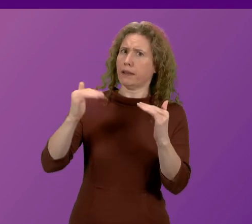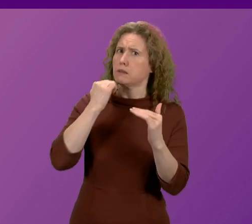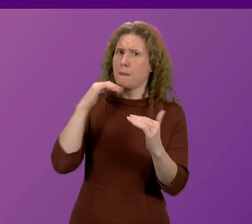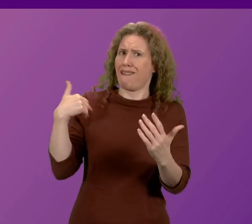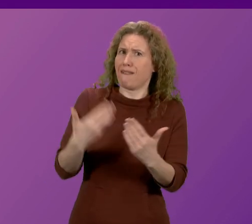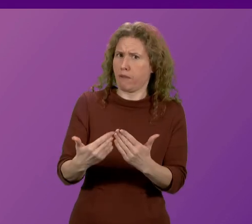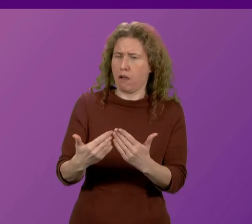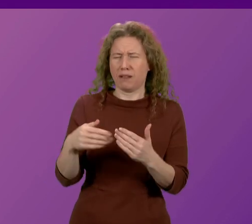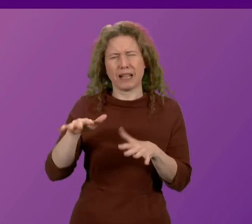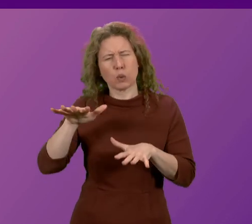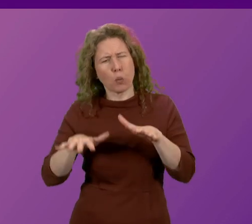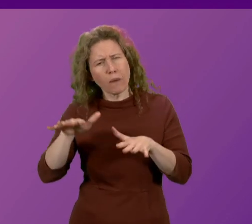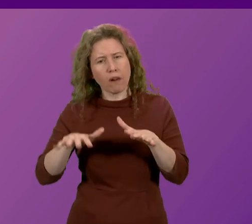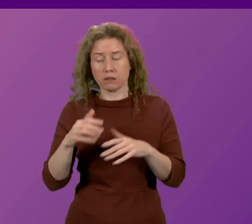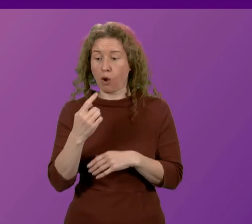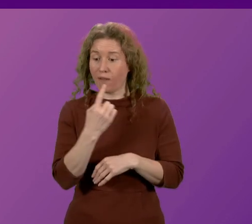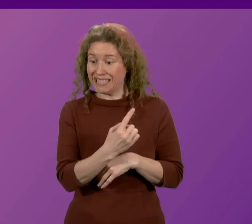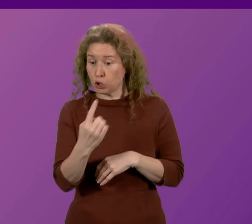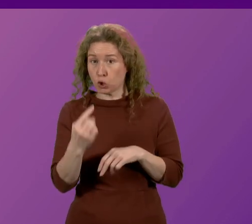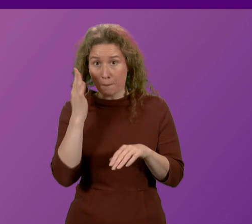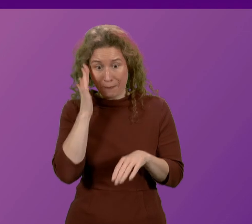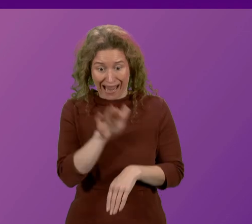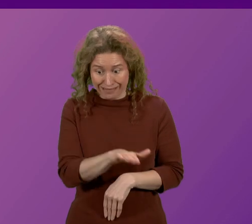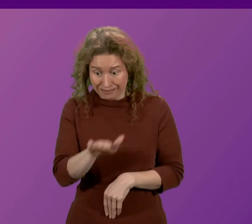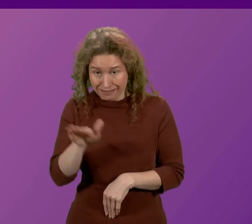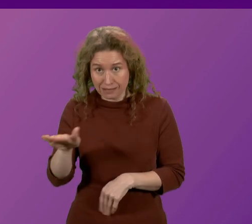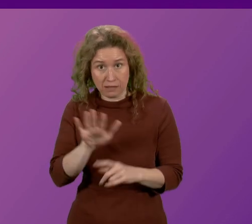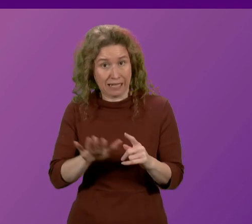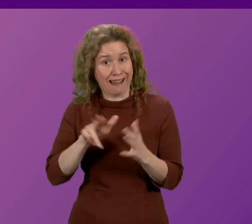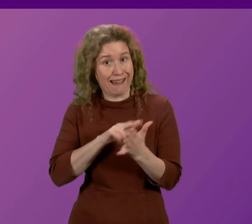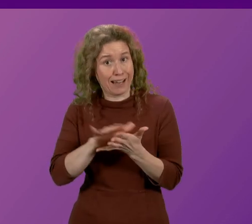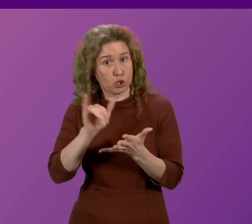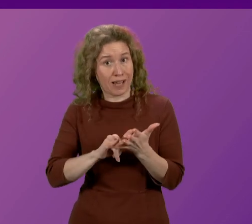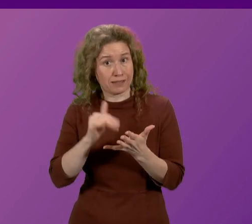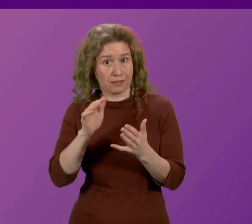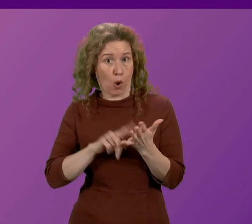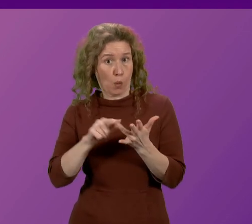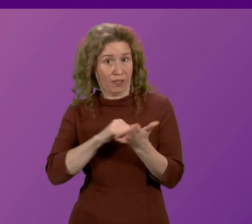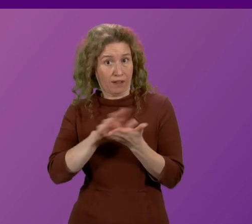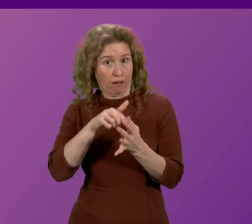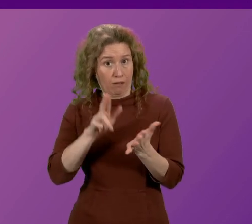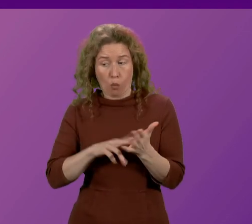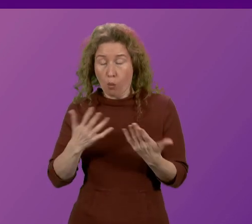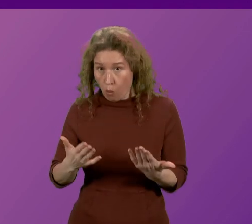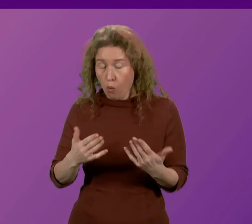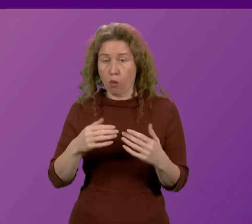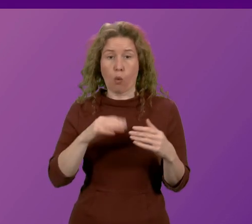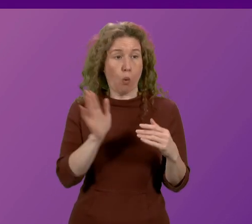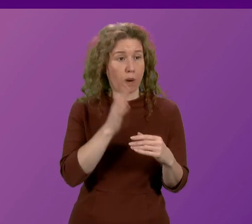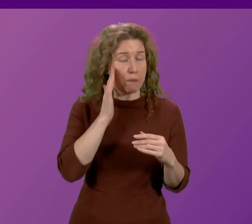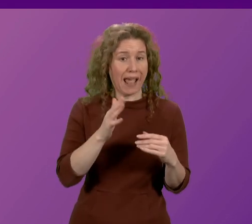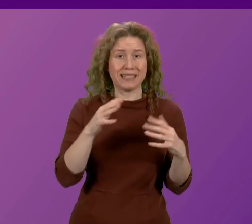That's the equivalent of every bed in NHS Lothian or every bed in Ninewells, Ragmore,